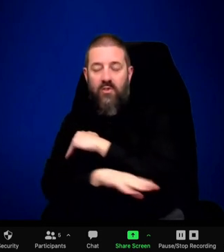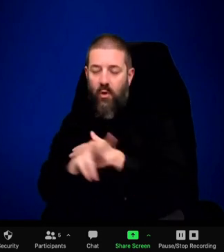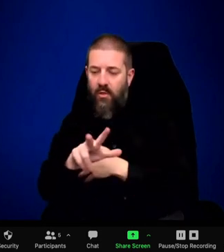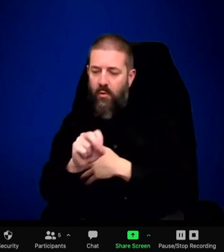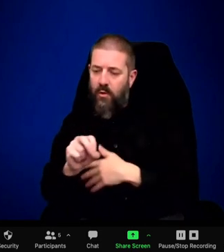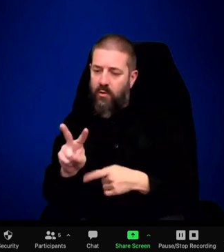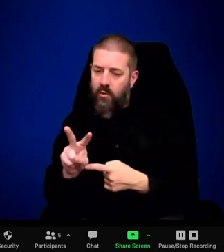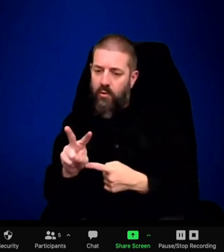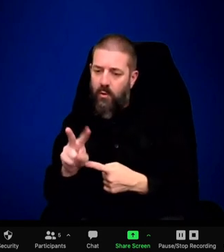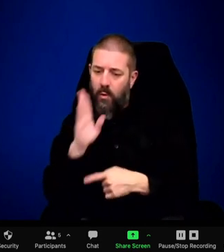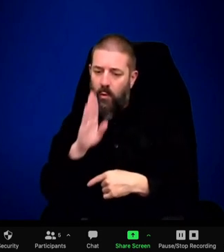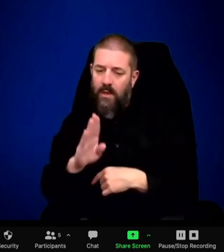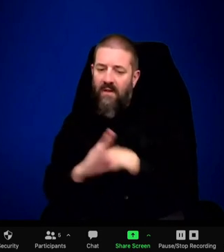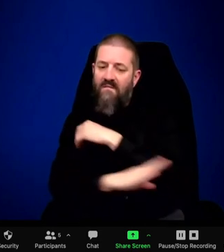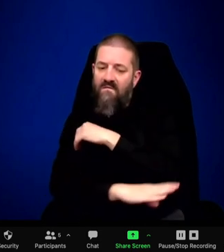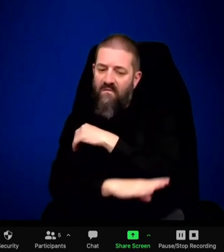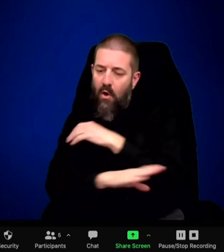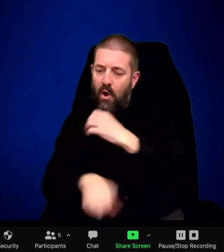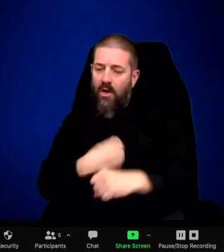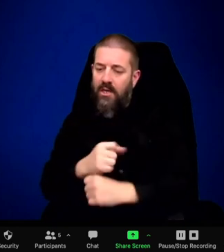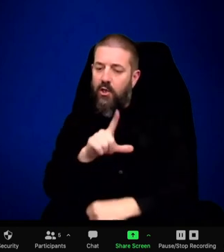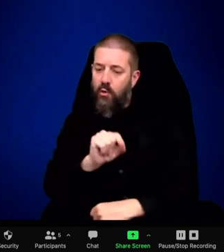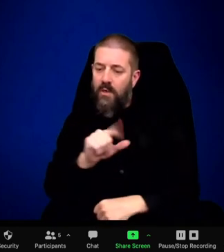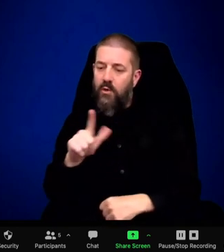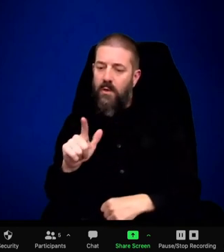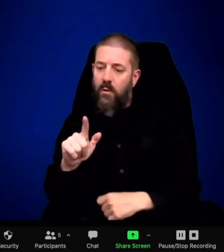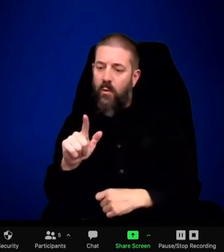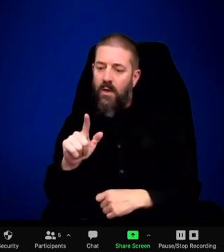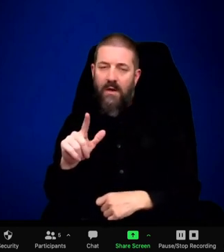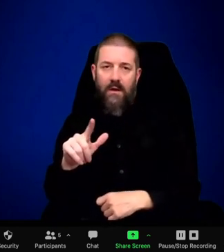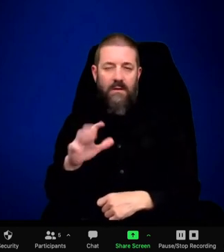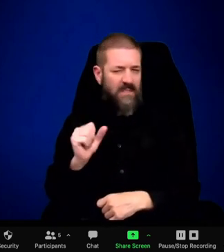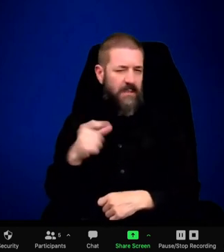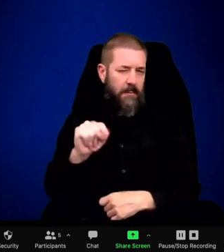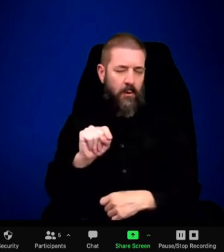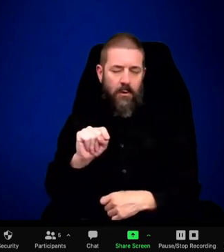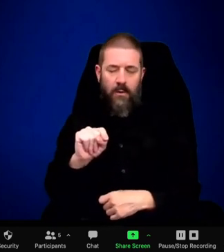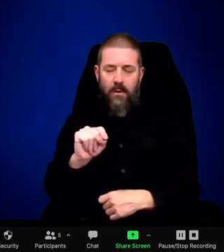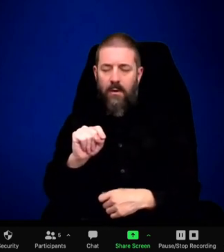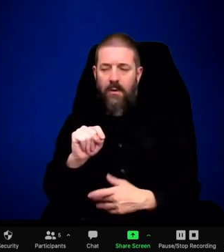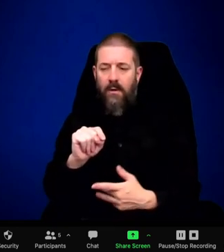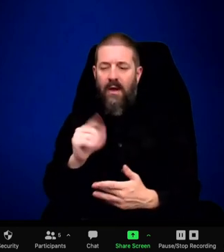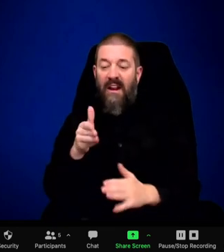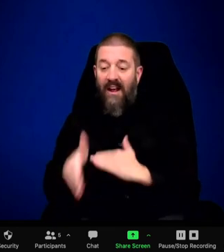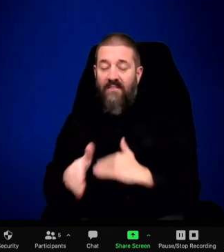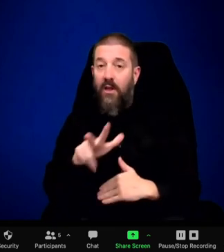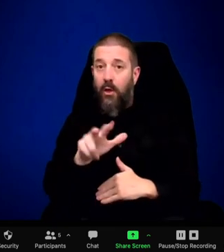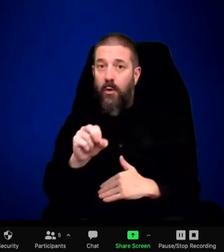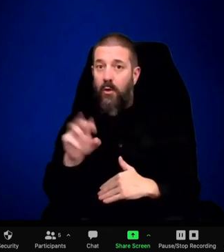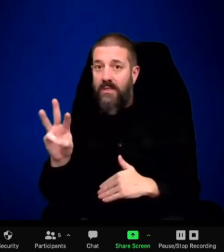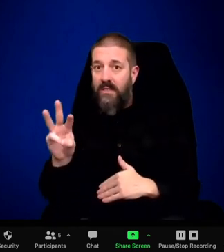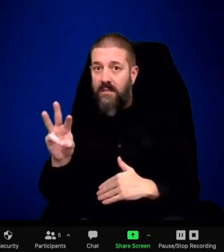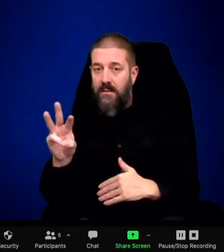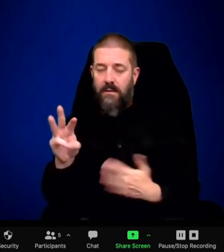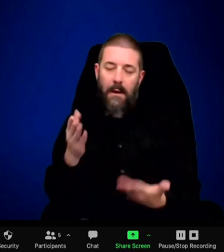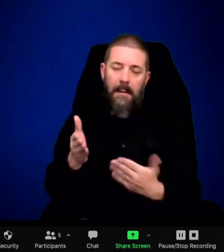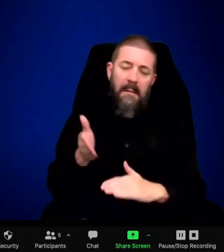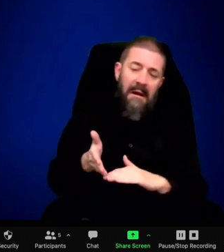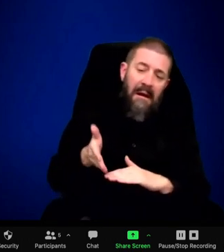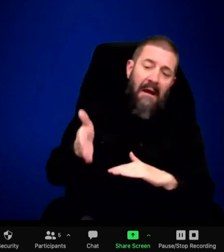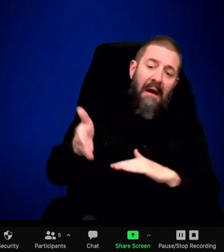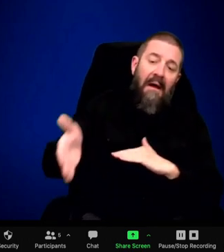very beginning of a long process where you write a lot of drafts. I have a great editor. Her name is Jane. And we work very well together.